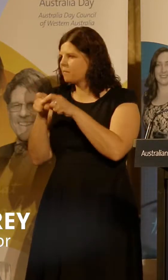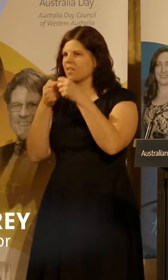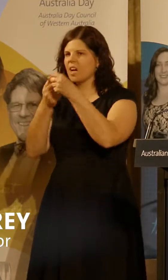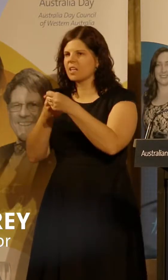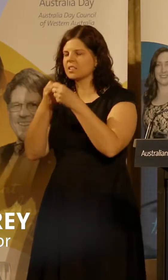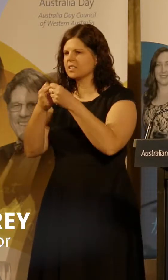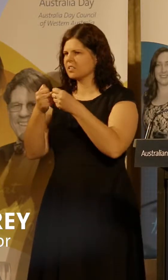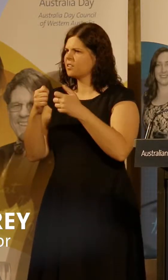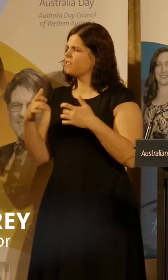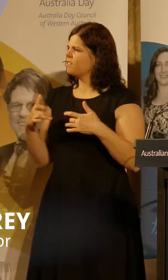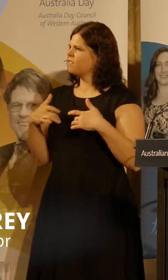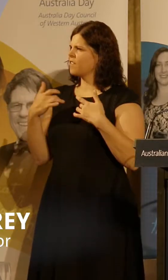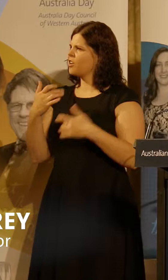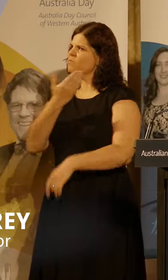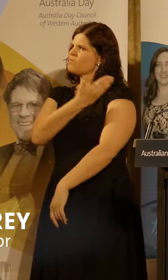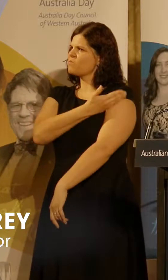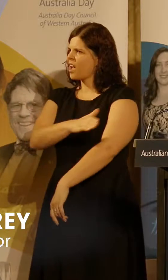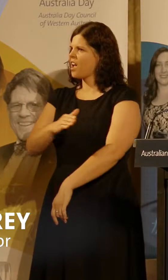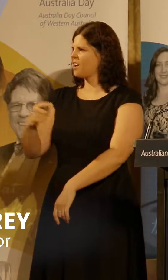proud to be human.